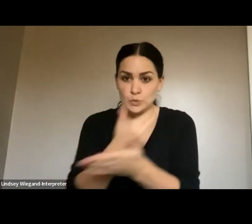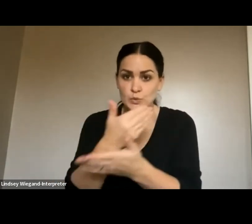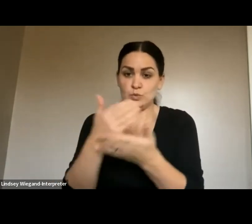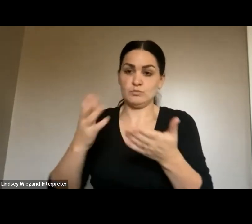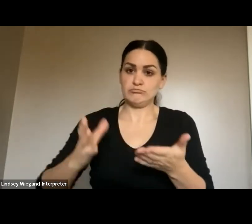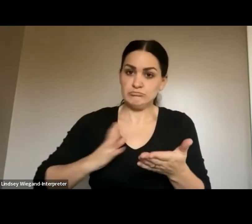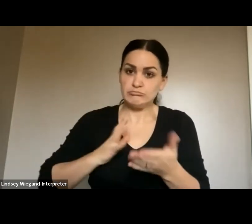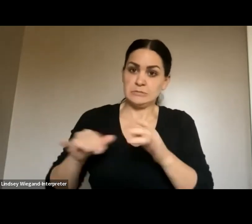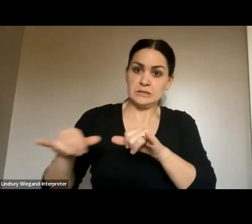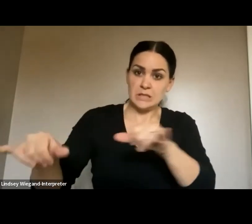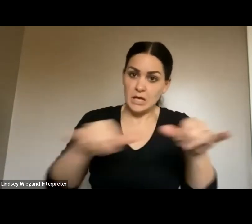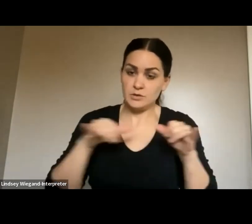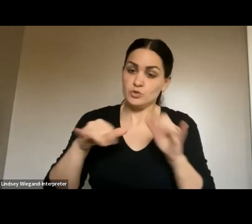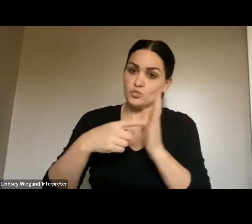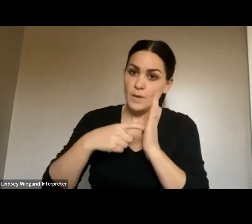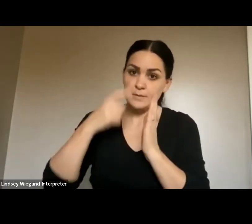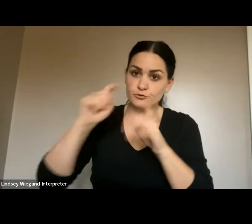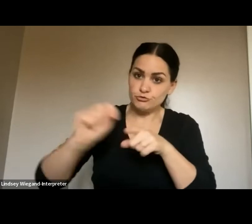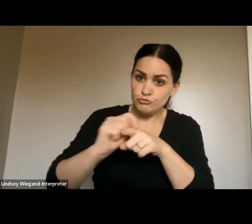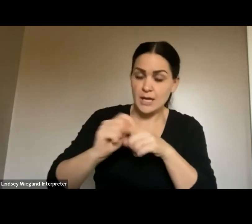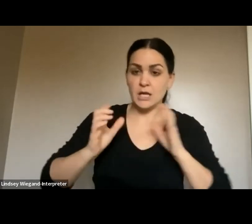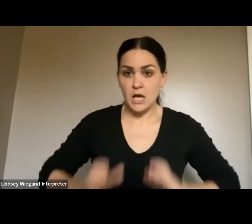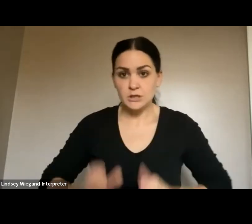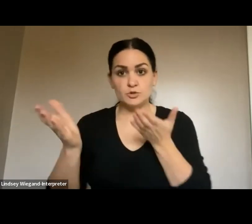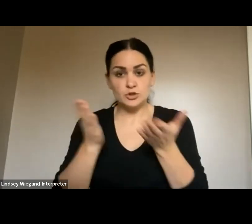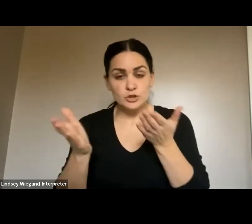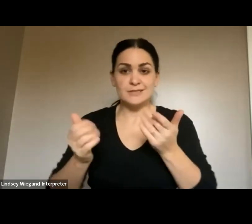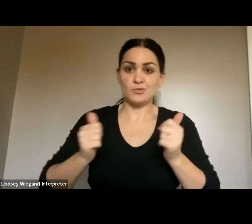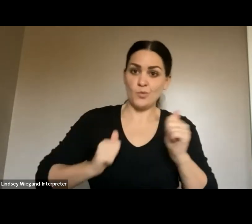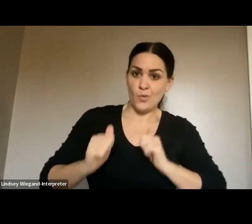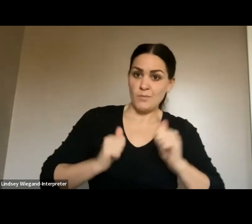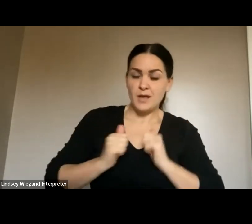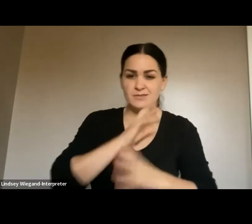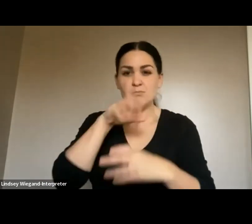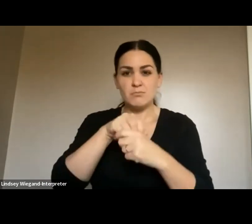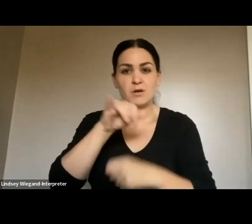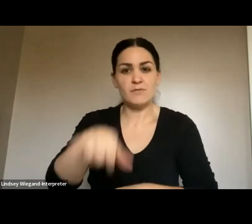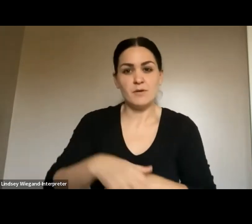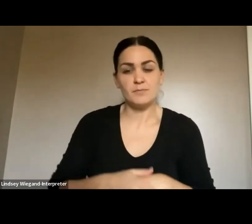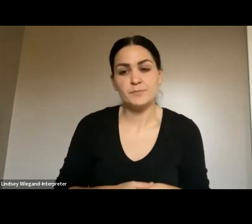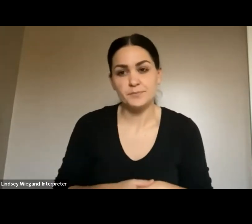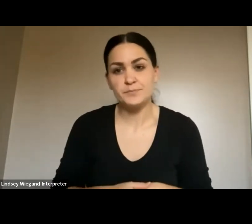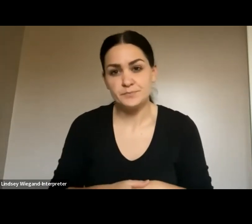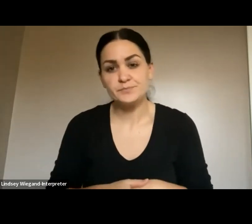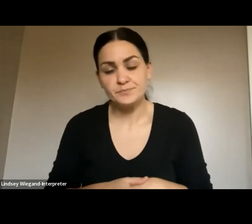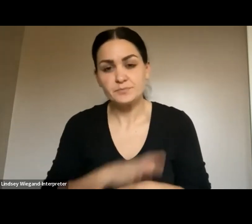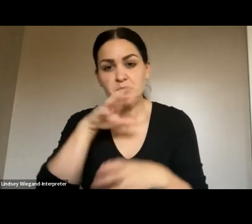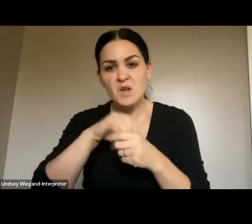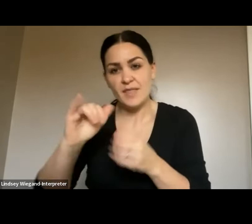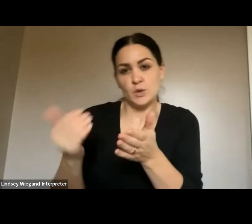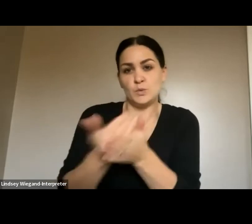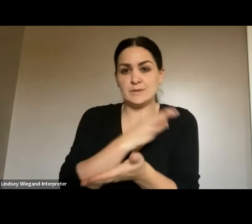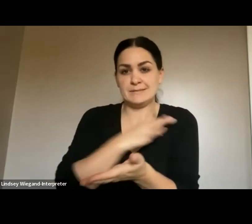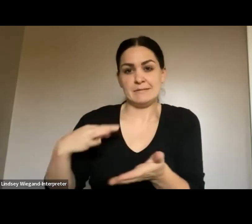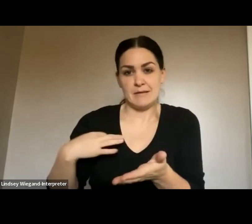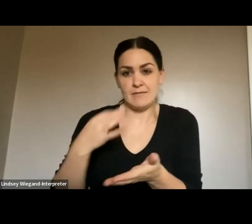The requirements on training, customer service, role play is all part of the new staff that we have brought in.